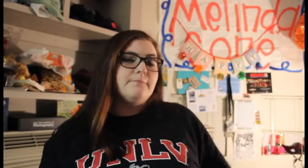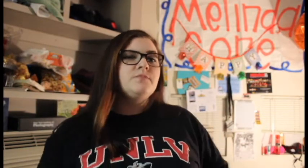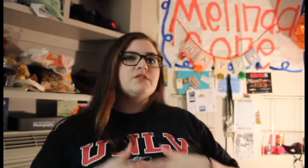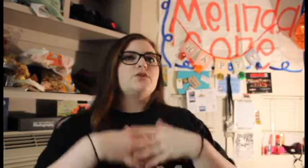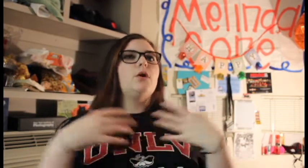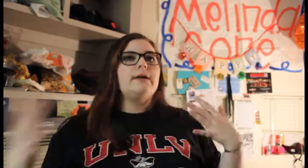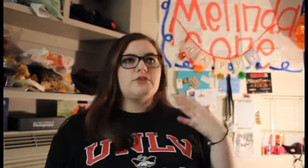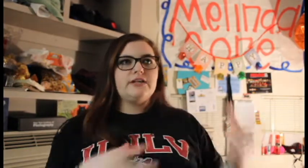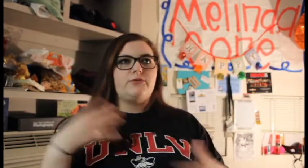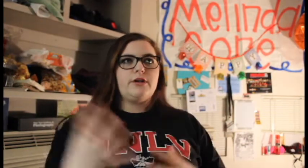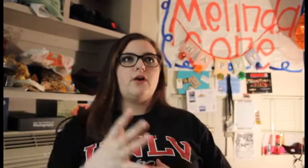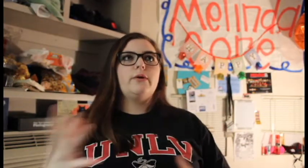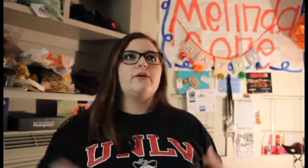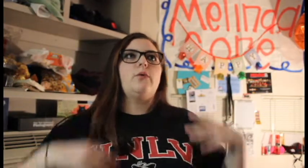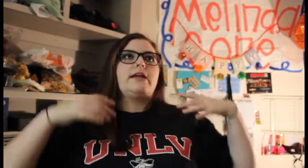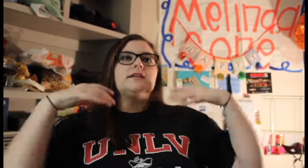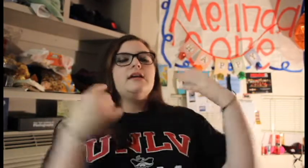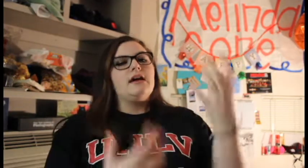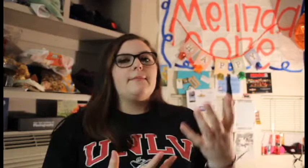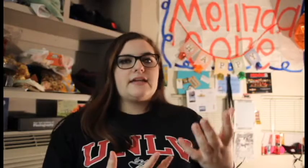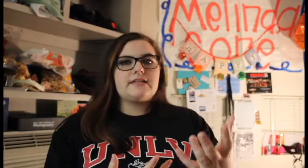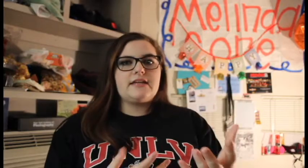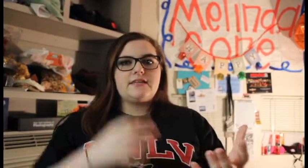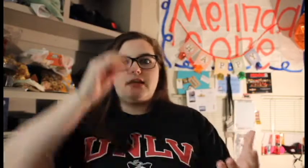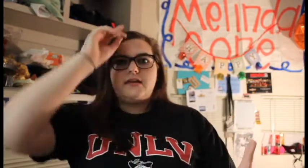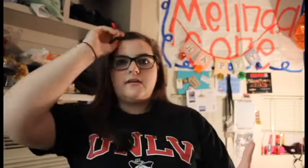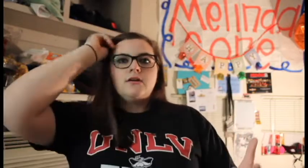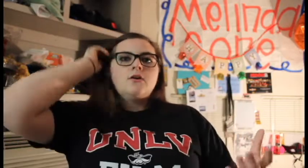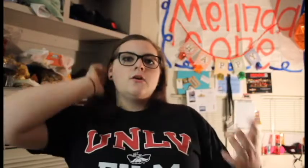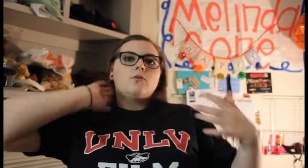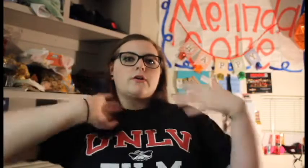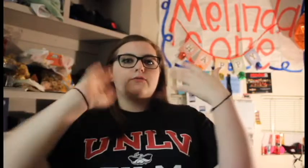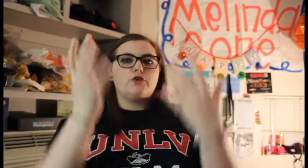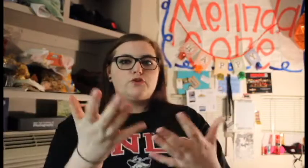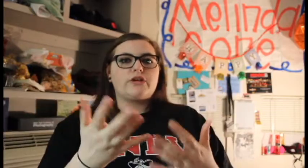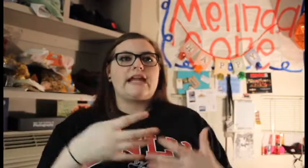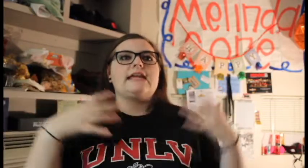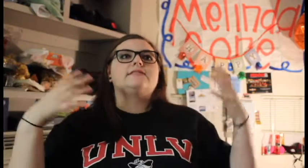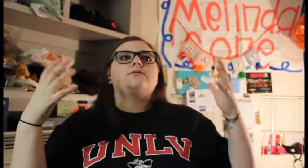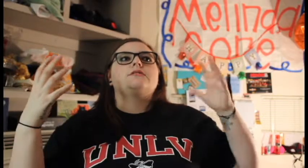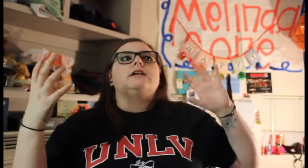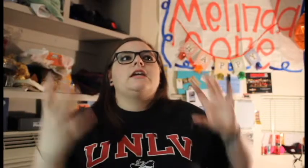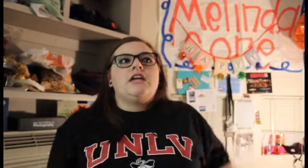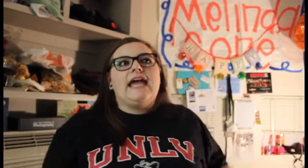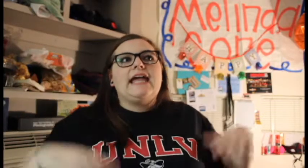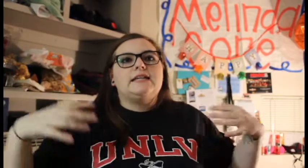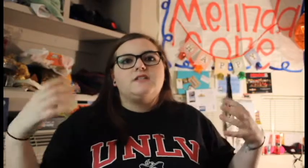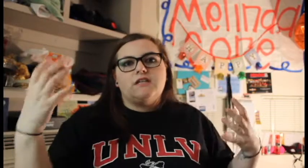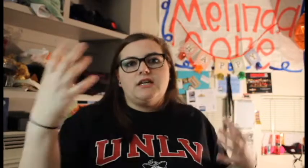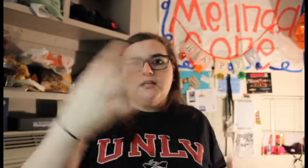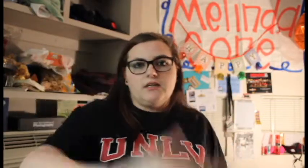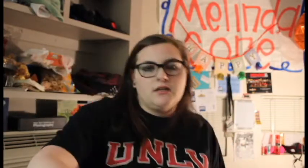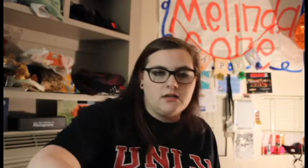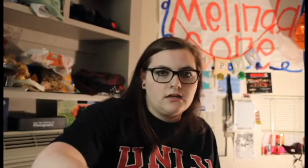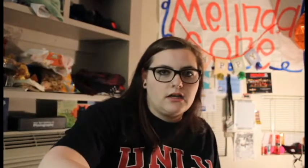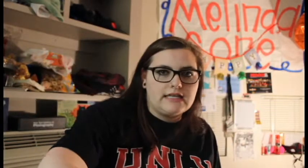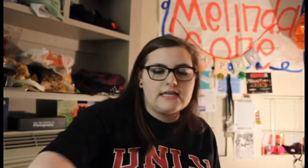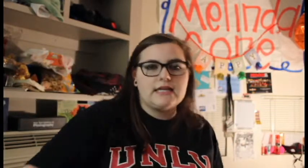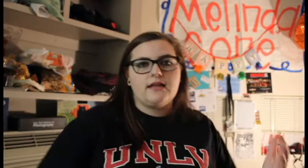so I'm trying to figure out where it went. I'm asking the one of the new trainees I was like hey did a key get